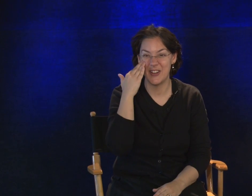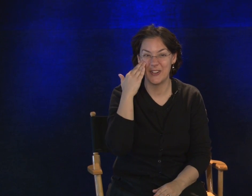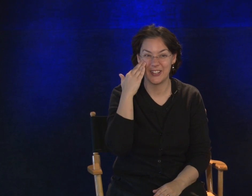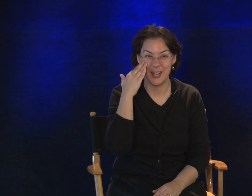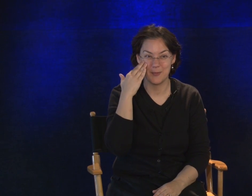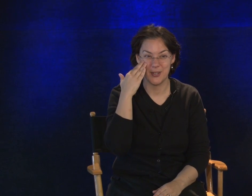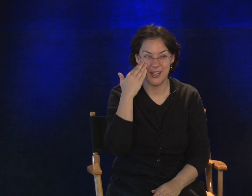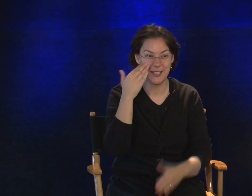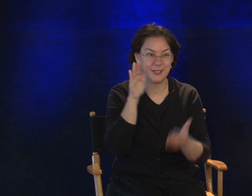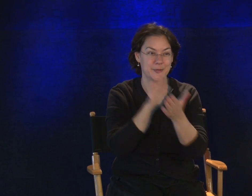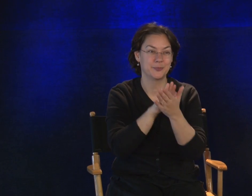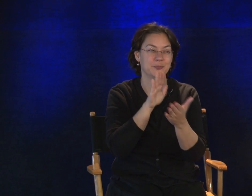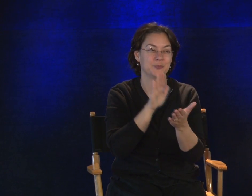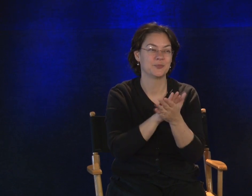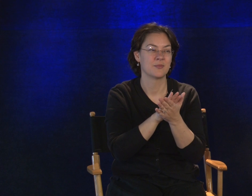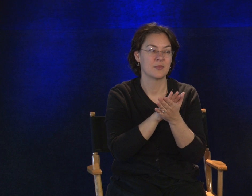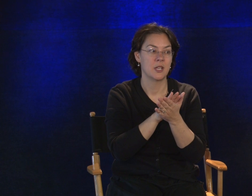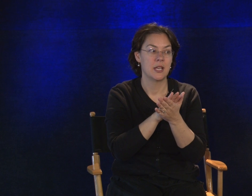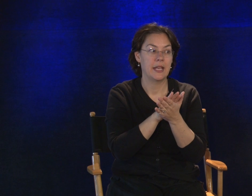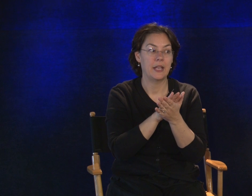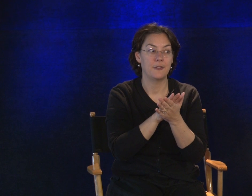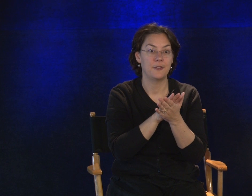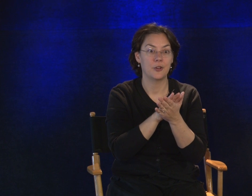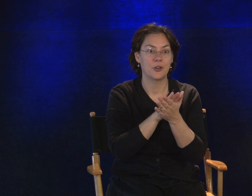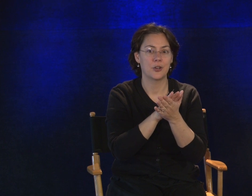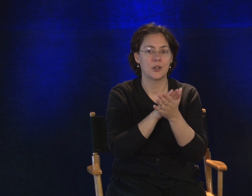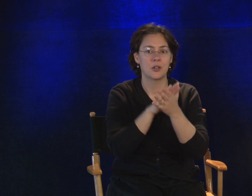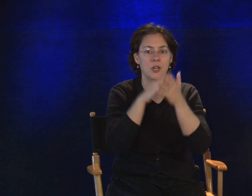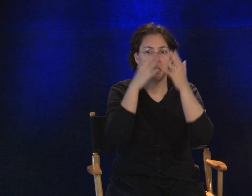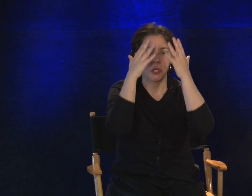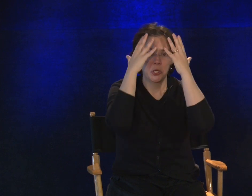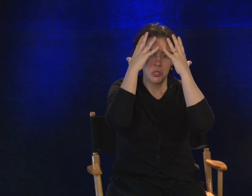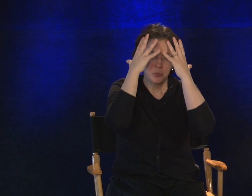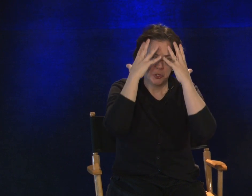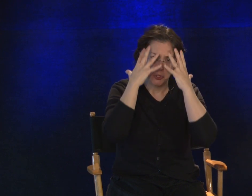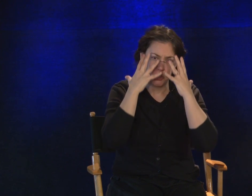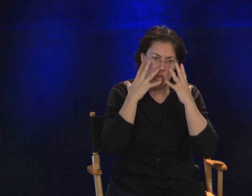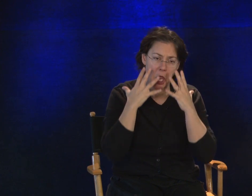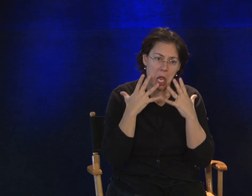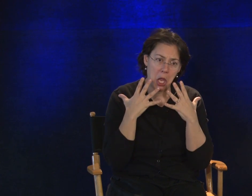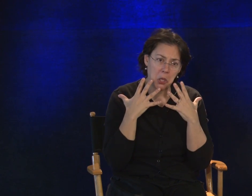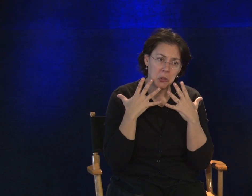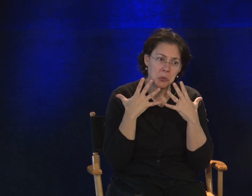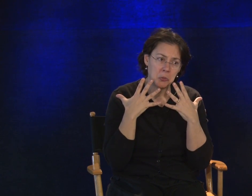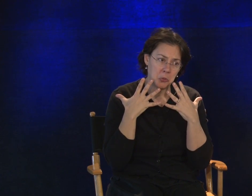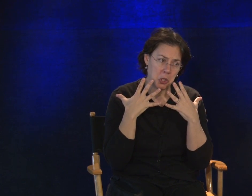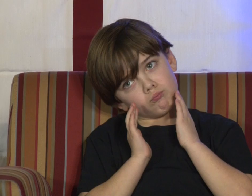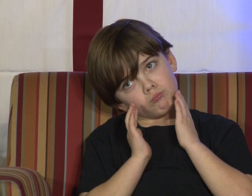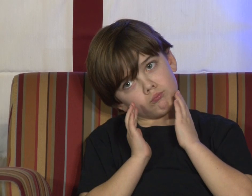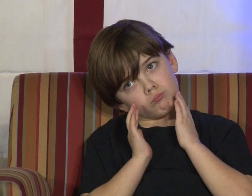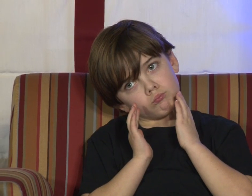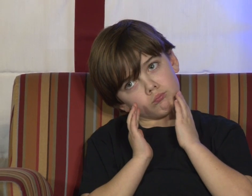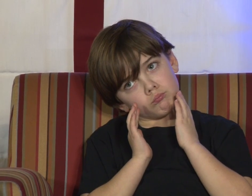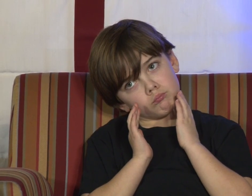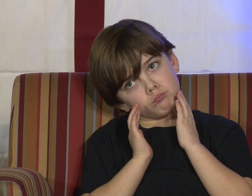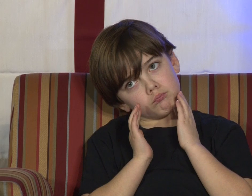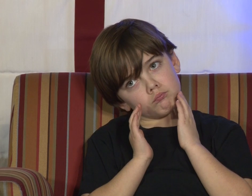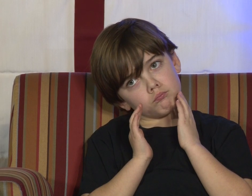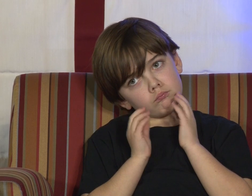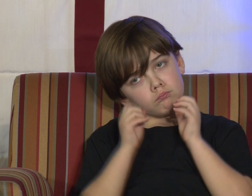know it, clap your hands. If you're sad and you know it, rub your